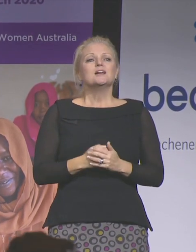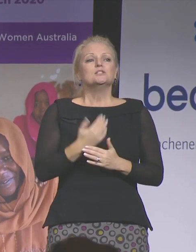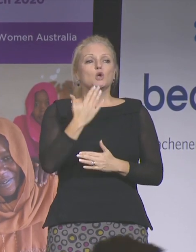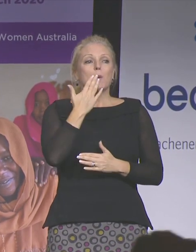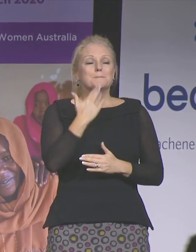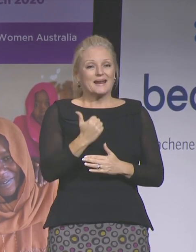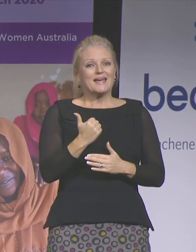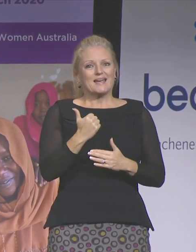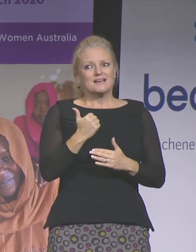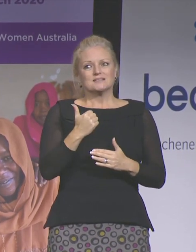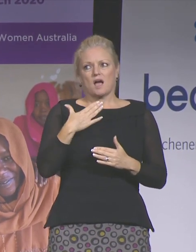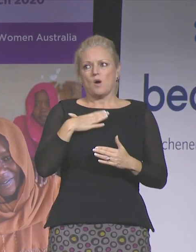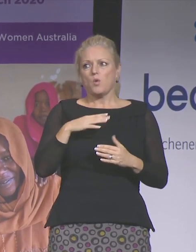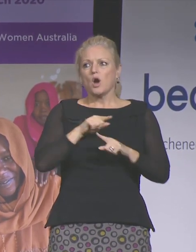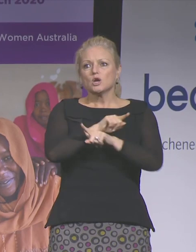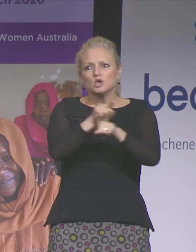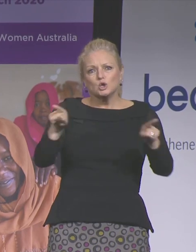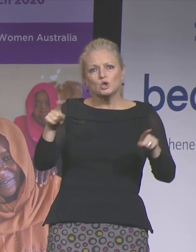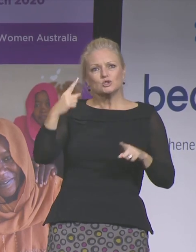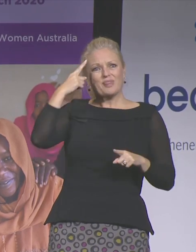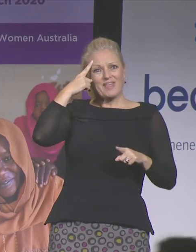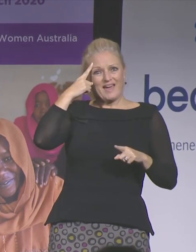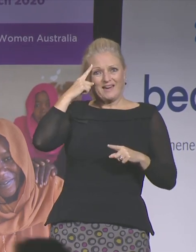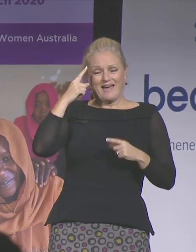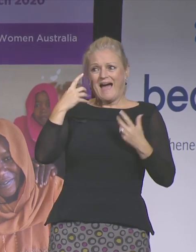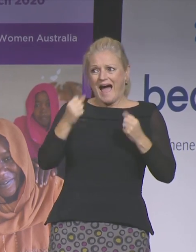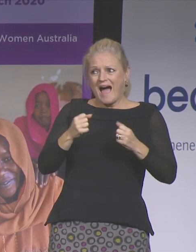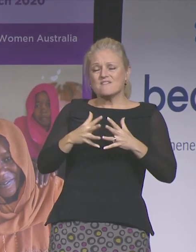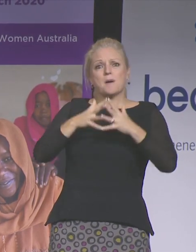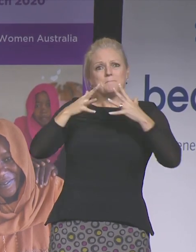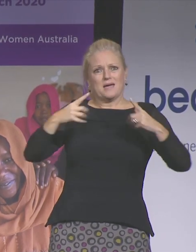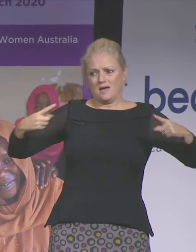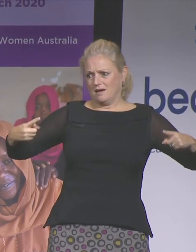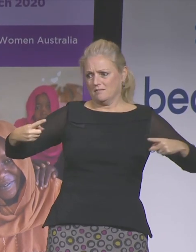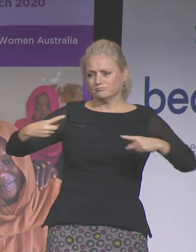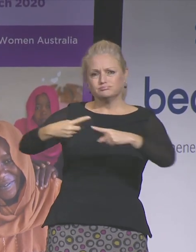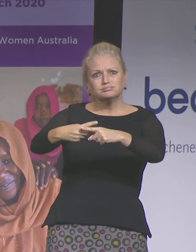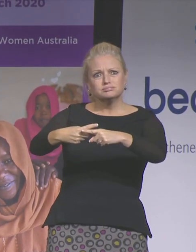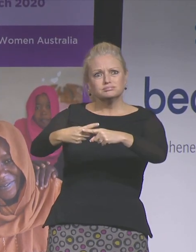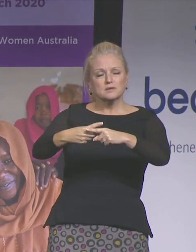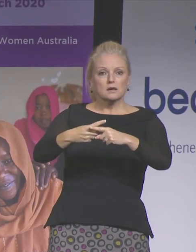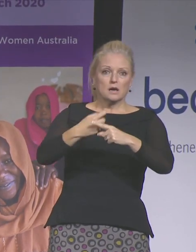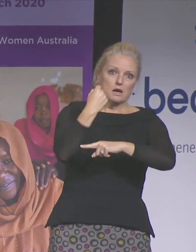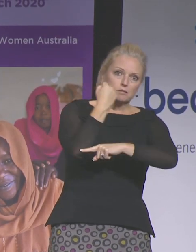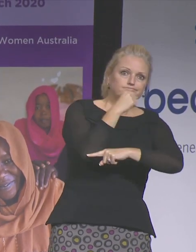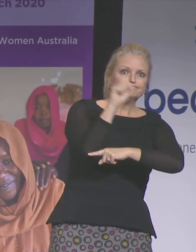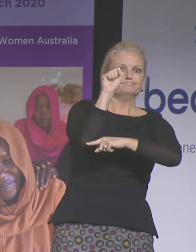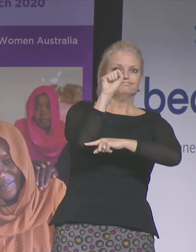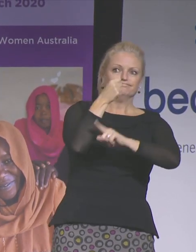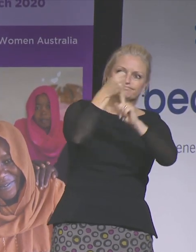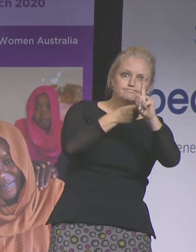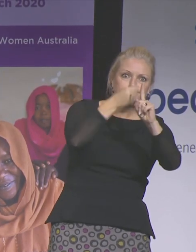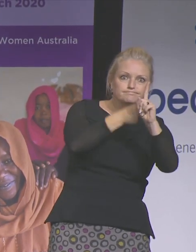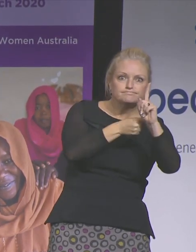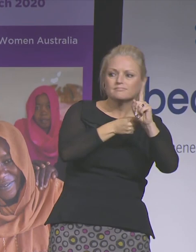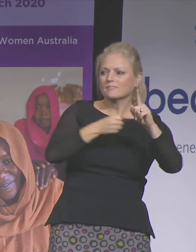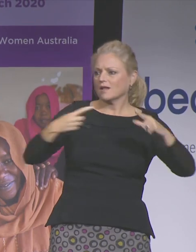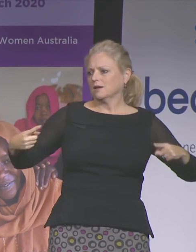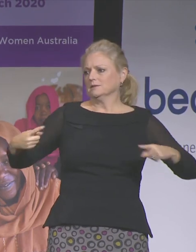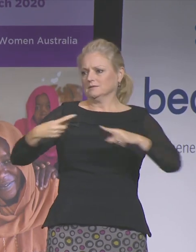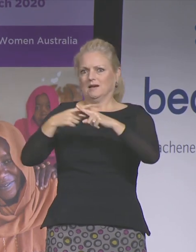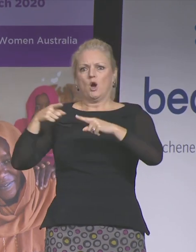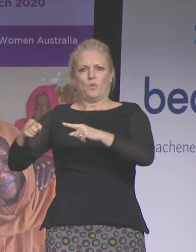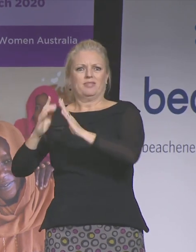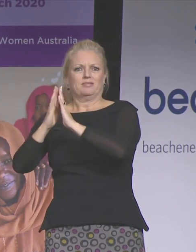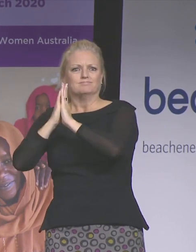today the world stands at a crossroads, with the very concept of gender equality and women's rights becoming